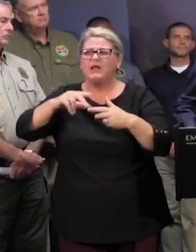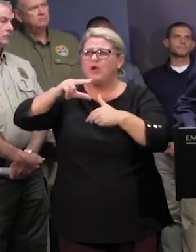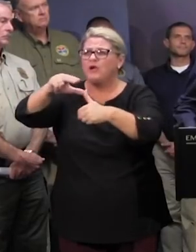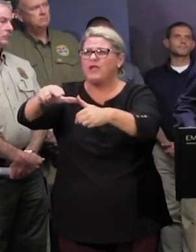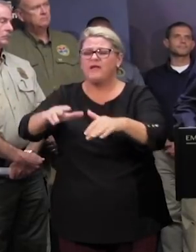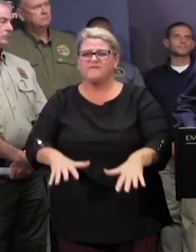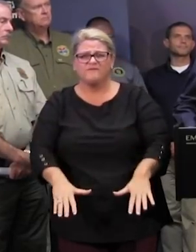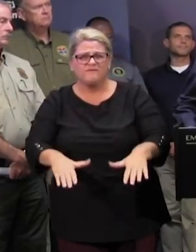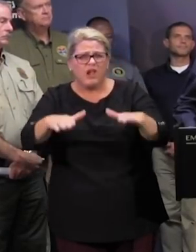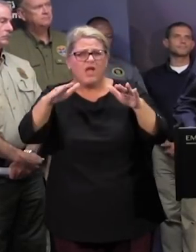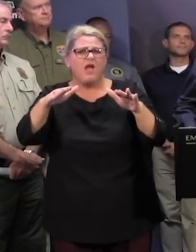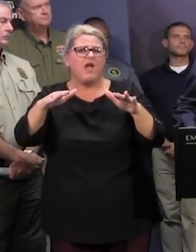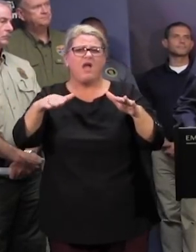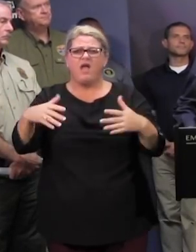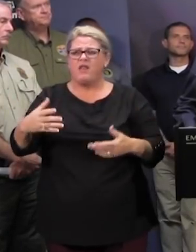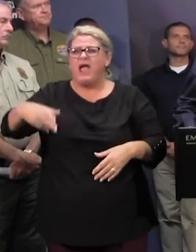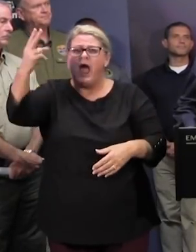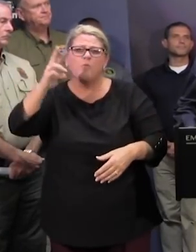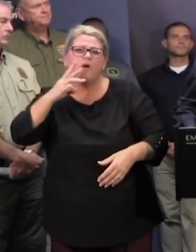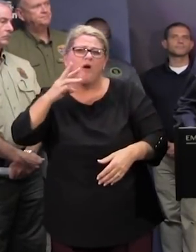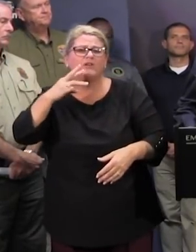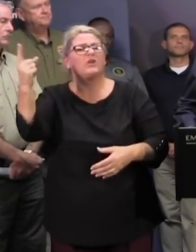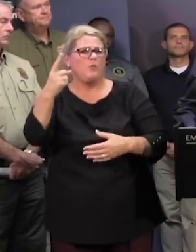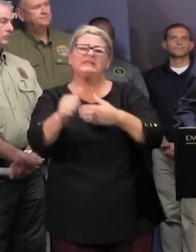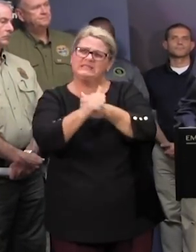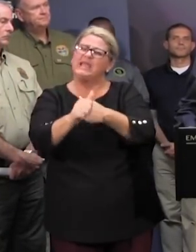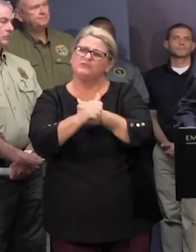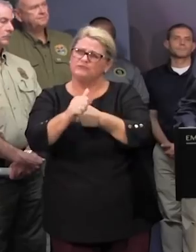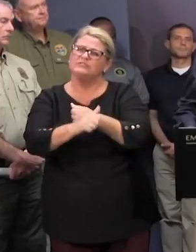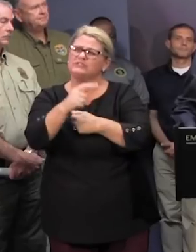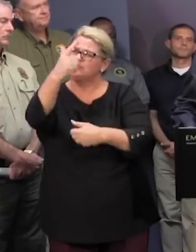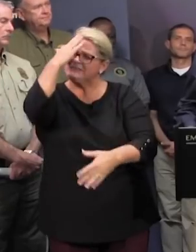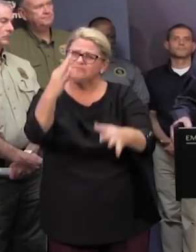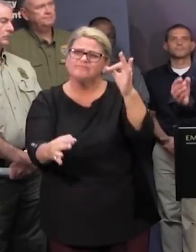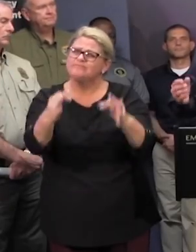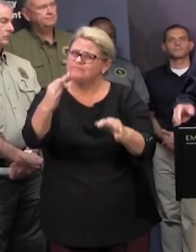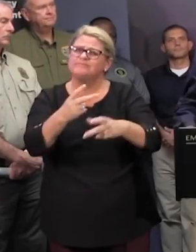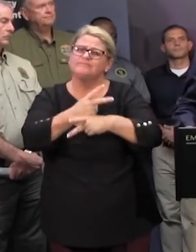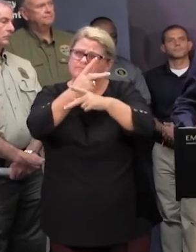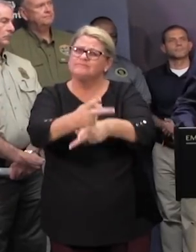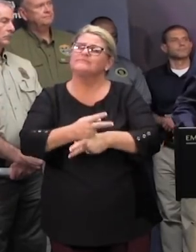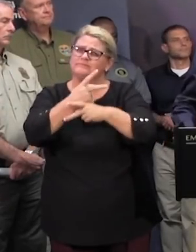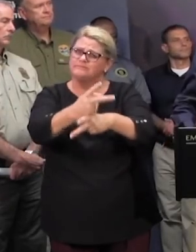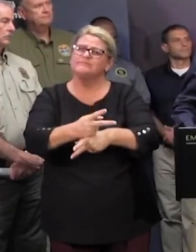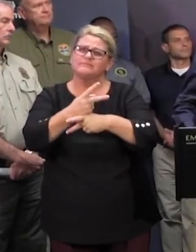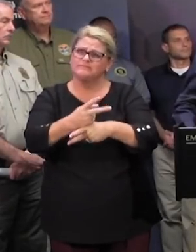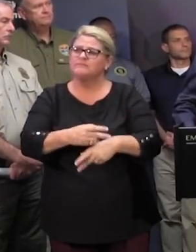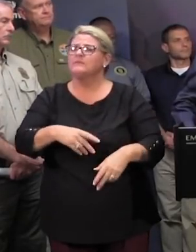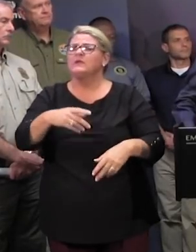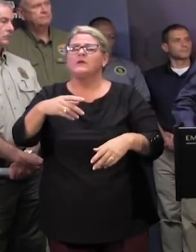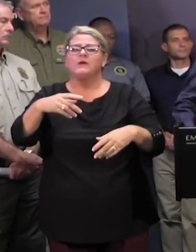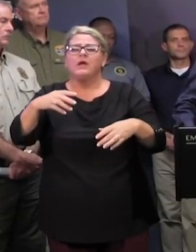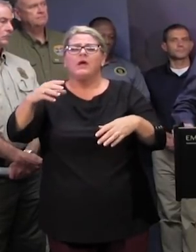flood or or even just just high water it's it's always dangerous we must always be careful even if they are not emergency